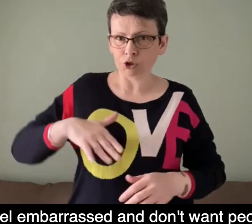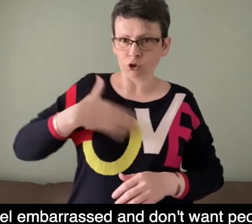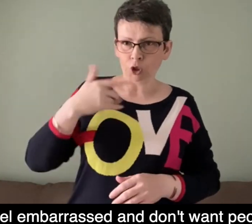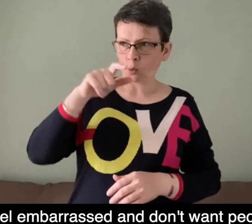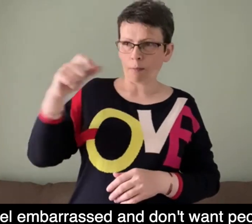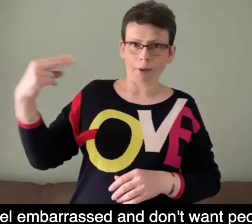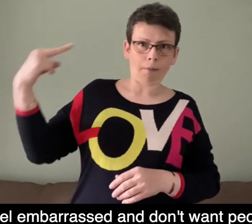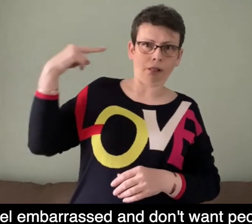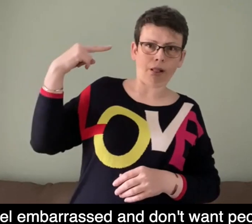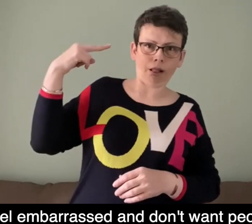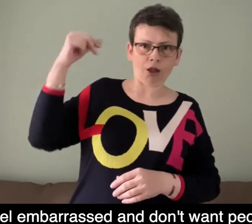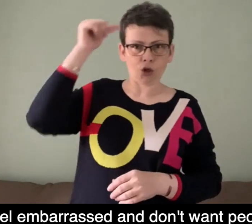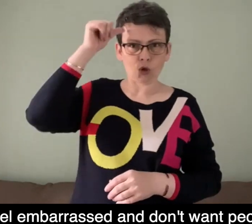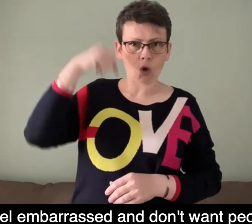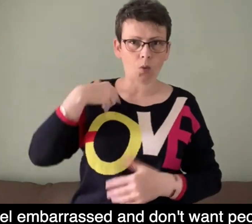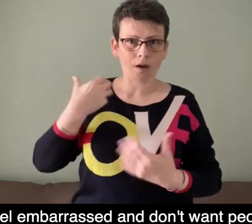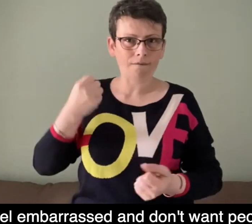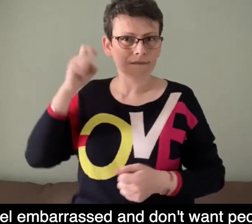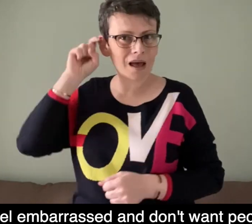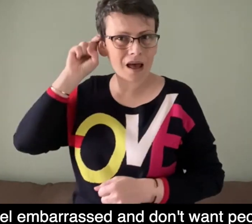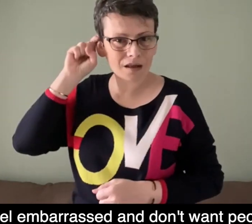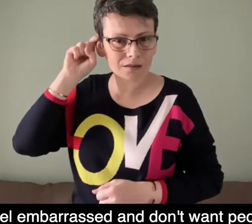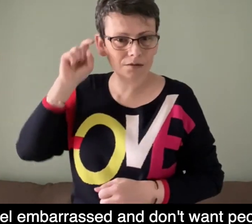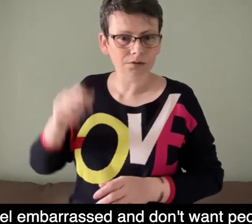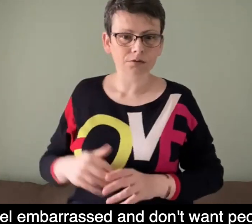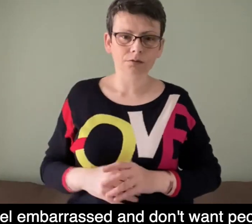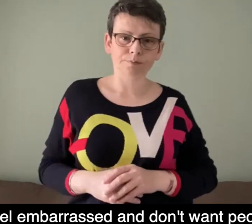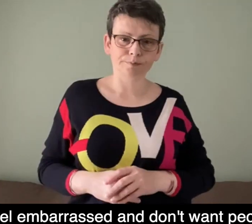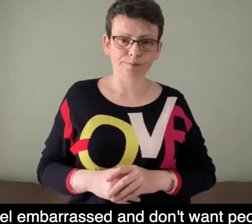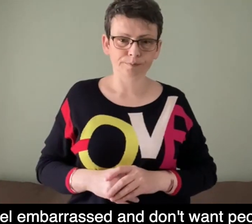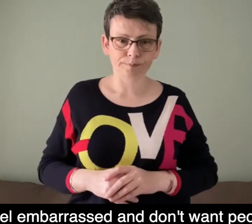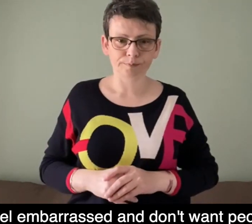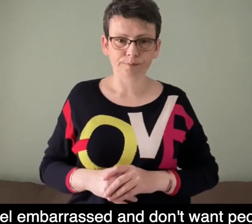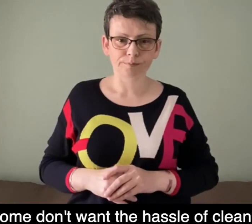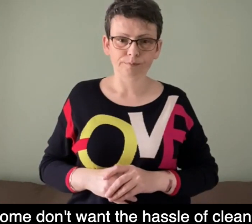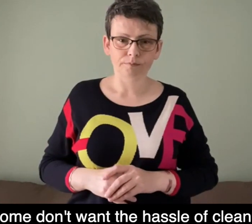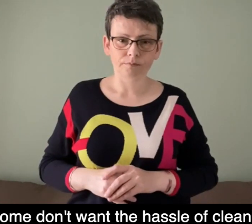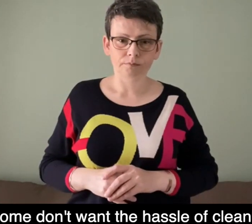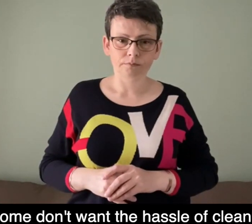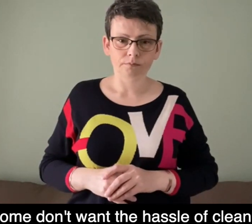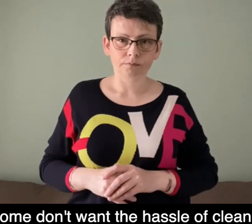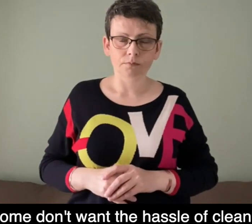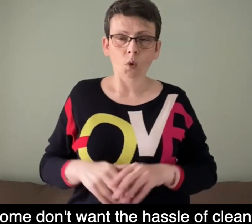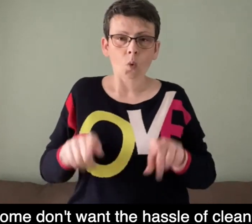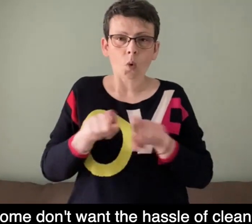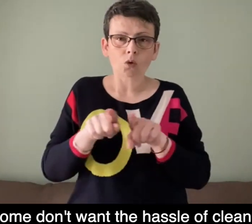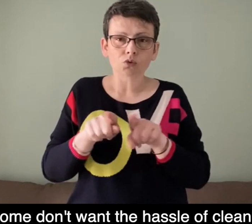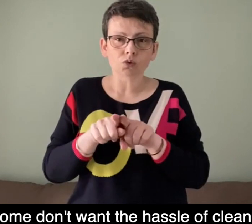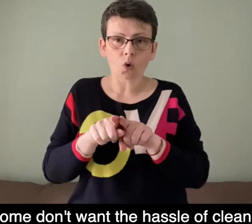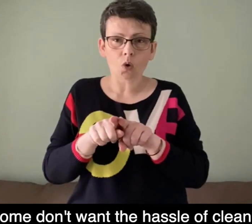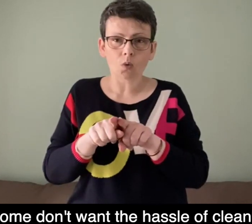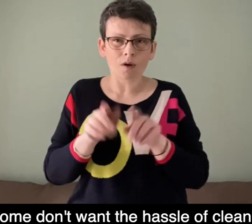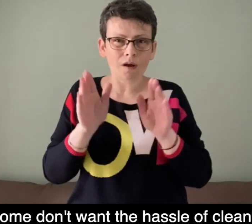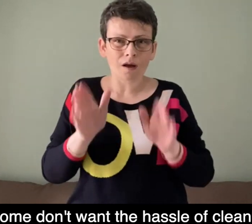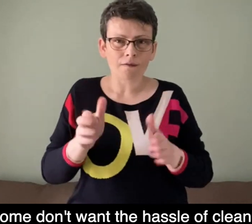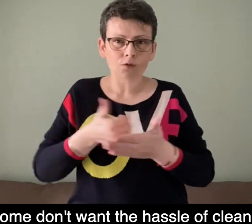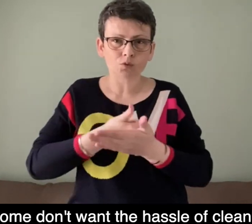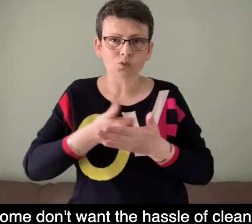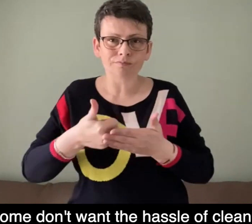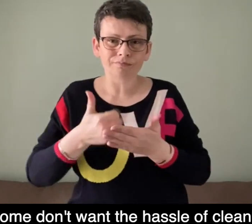embarrassed and don't want people to know about or see their hearing aids. Also, some people don't want the hassle of